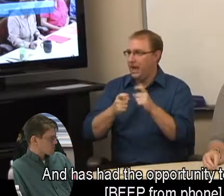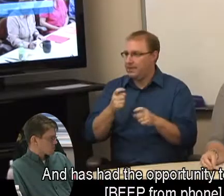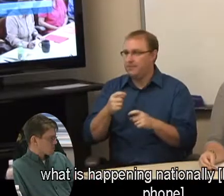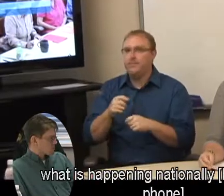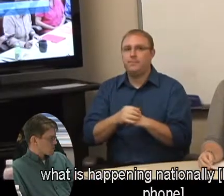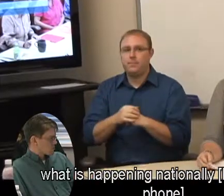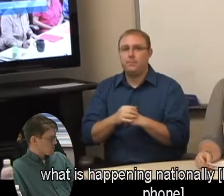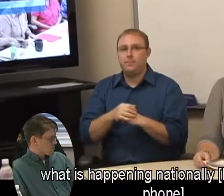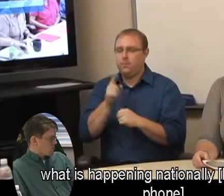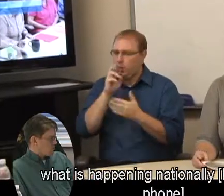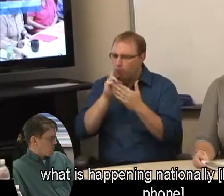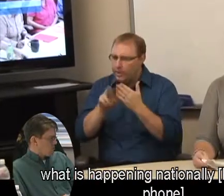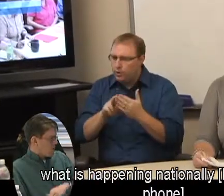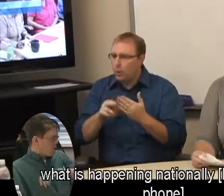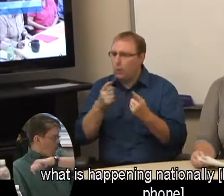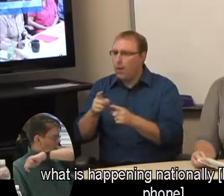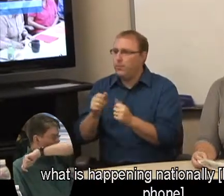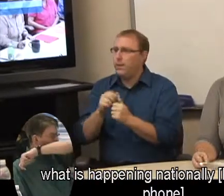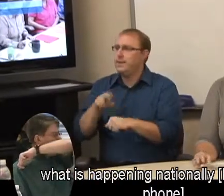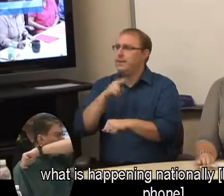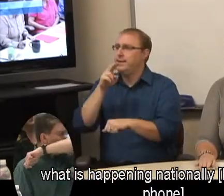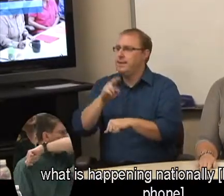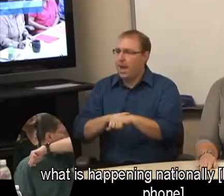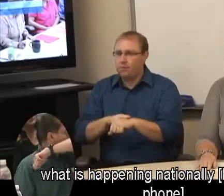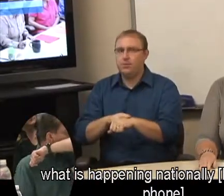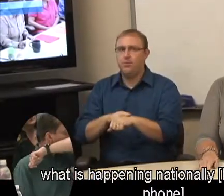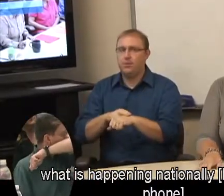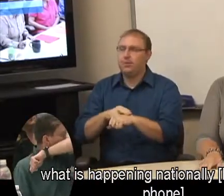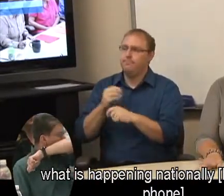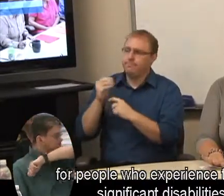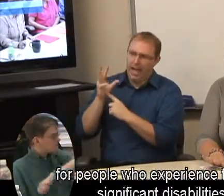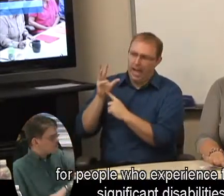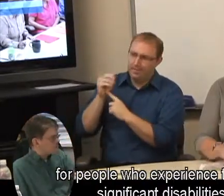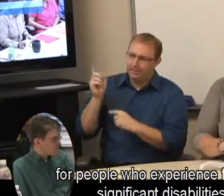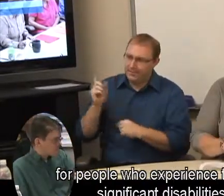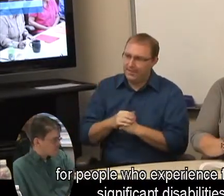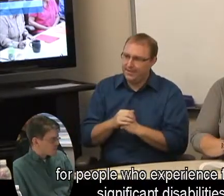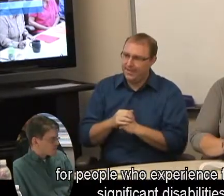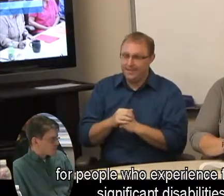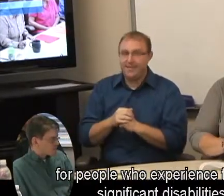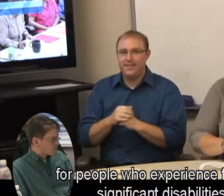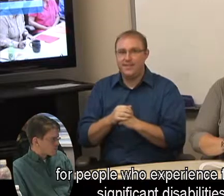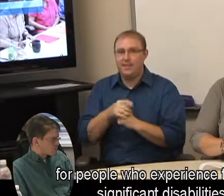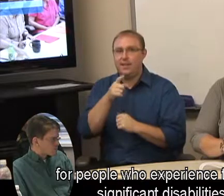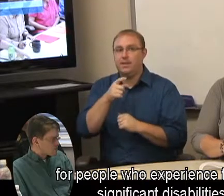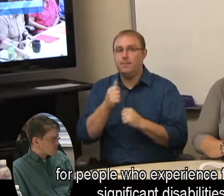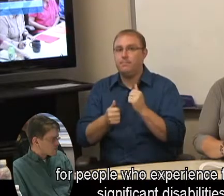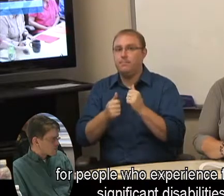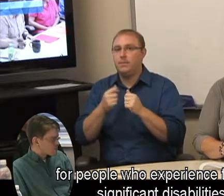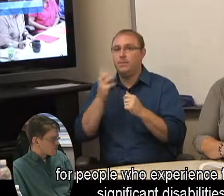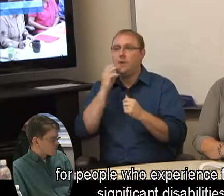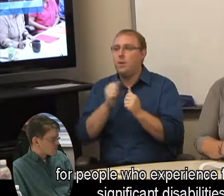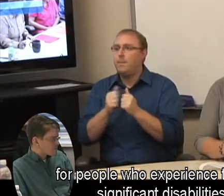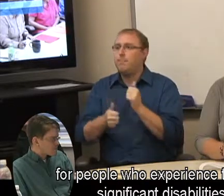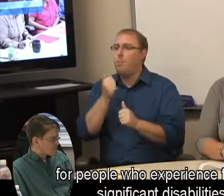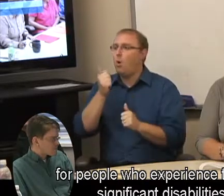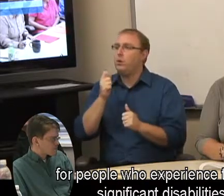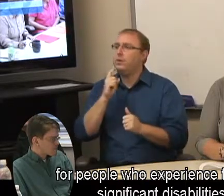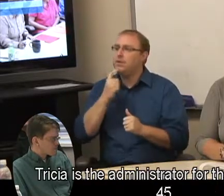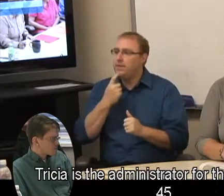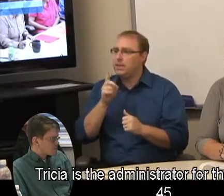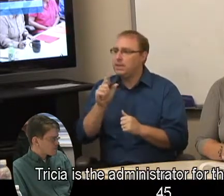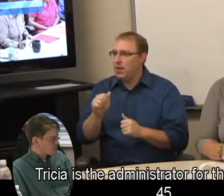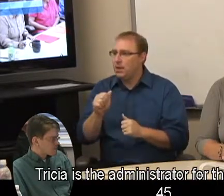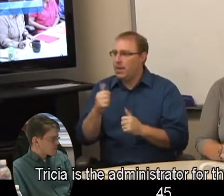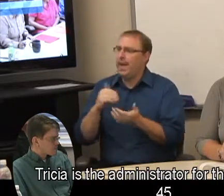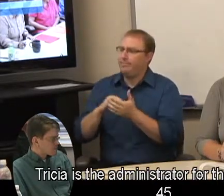what is happening nationally, around employment, and people who experience the most significant disabilities. Tricia